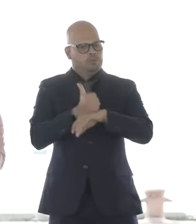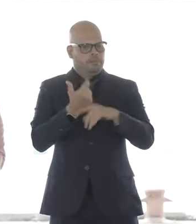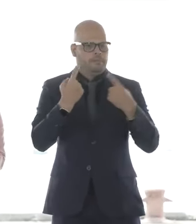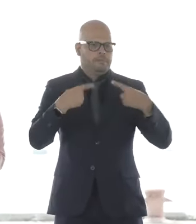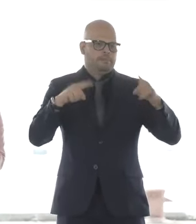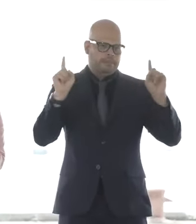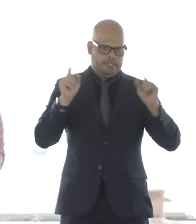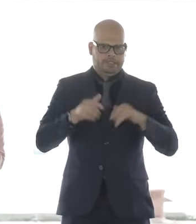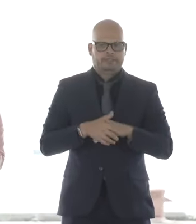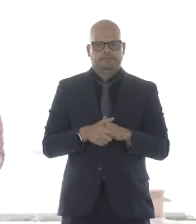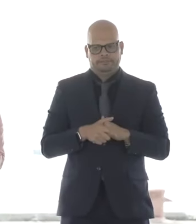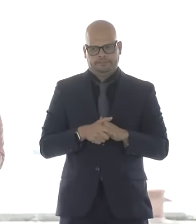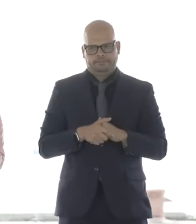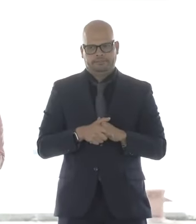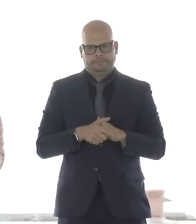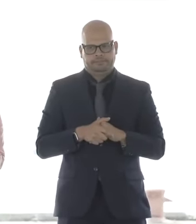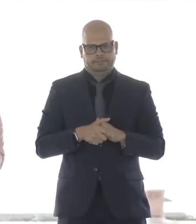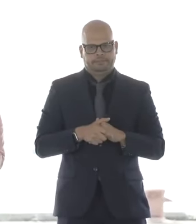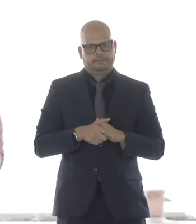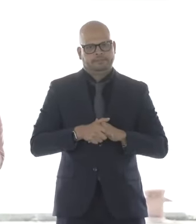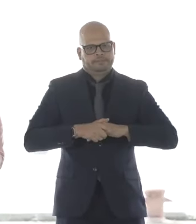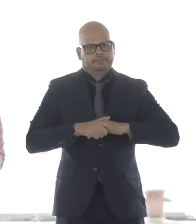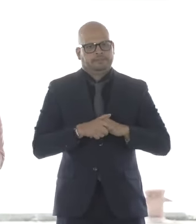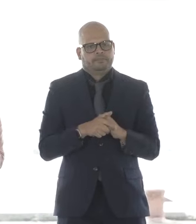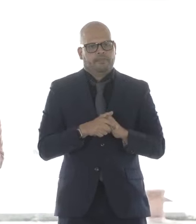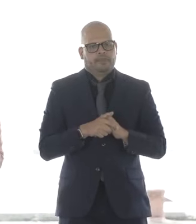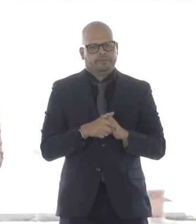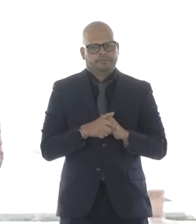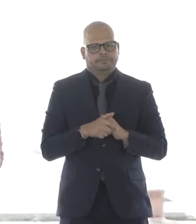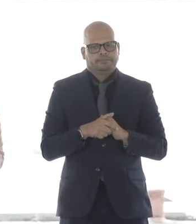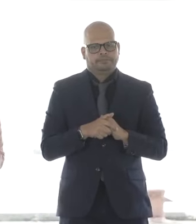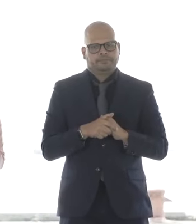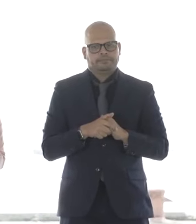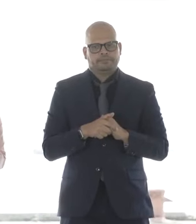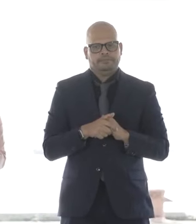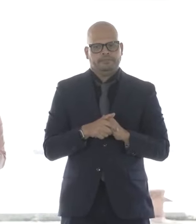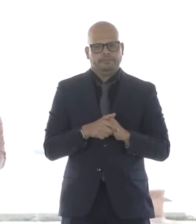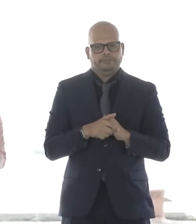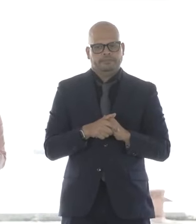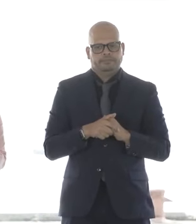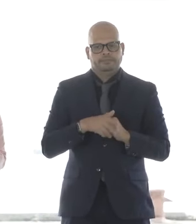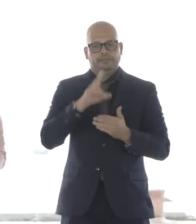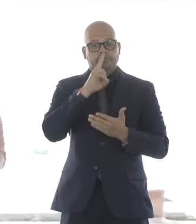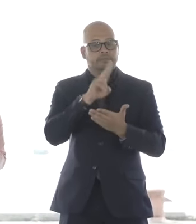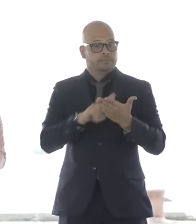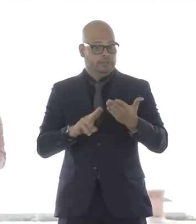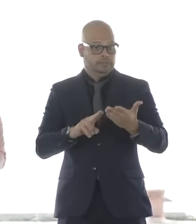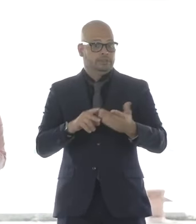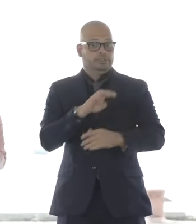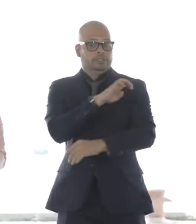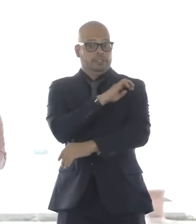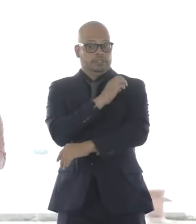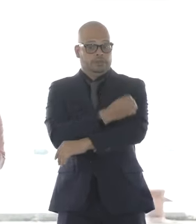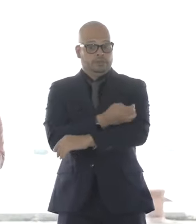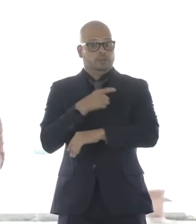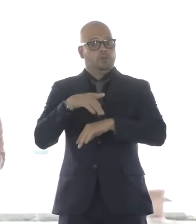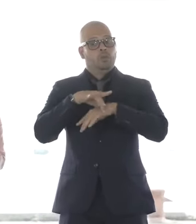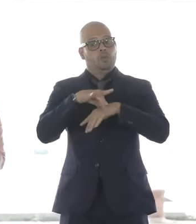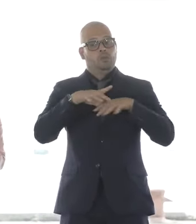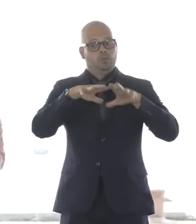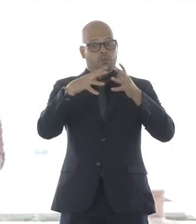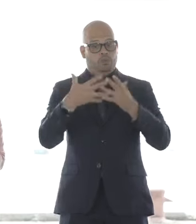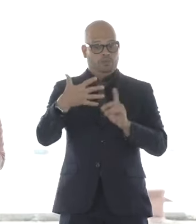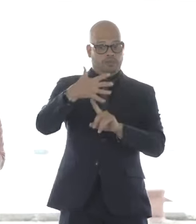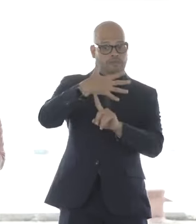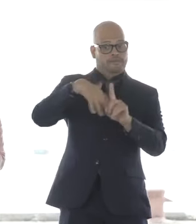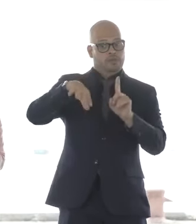acknowledge our great Secretary of Energy and Environmental Affairs. Thank you so much, Rebecca Tepper, to you